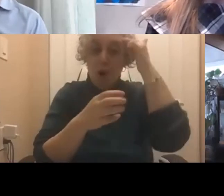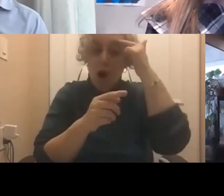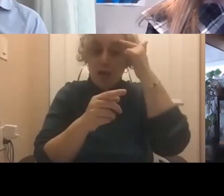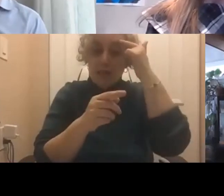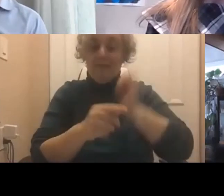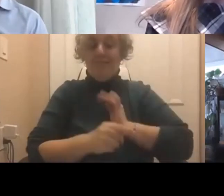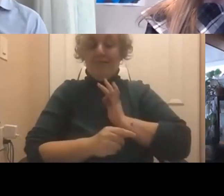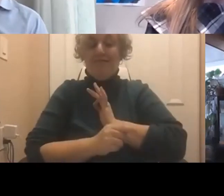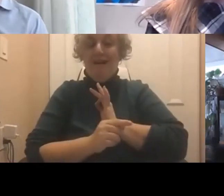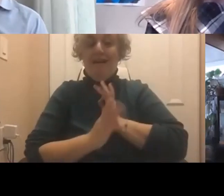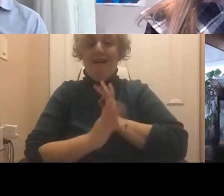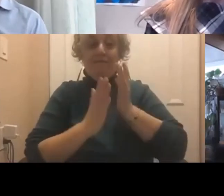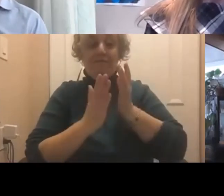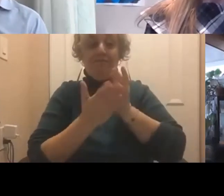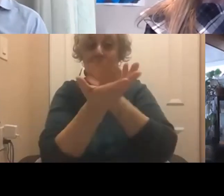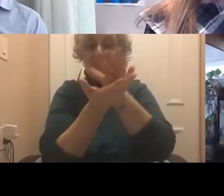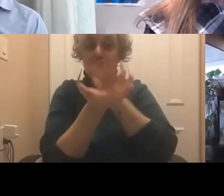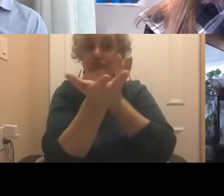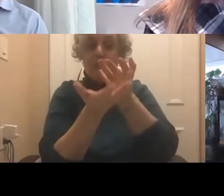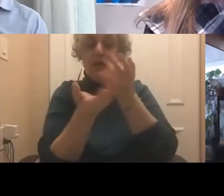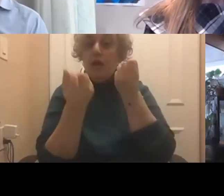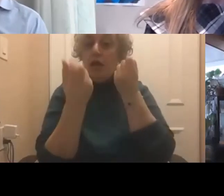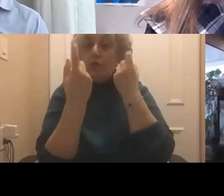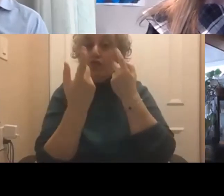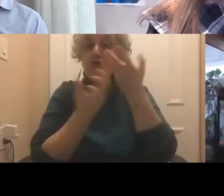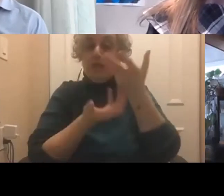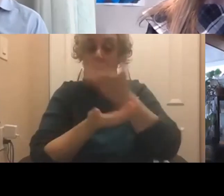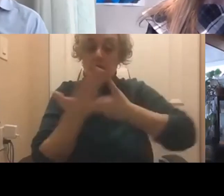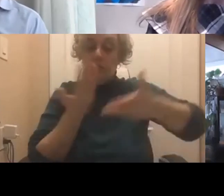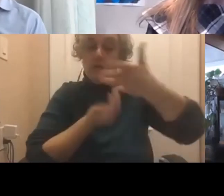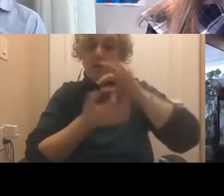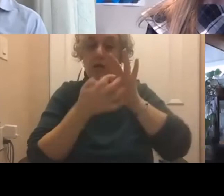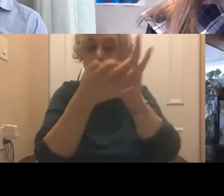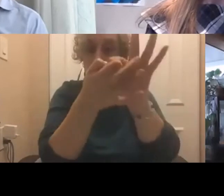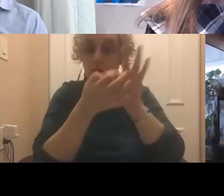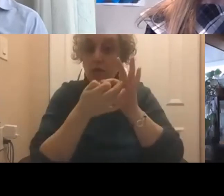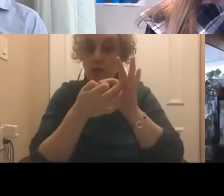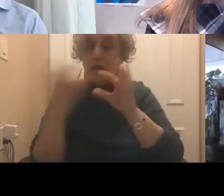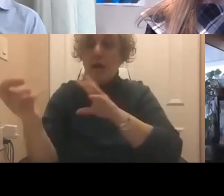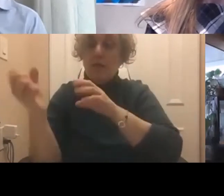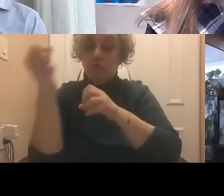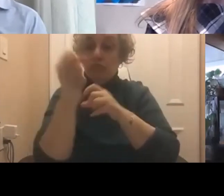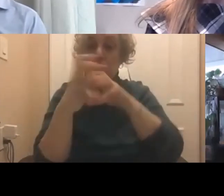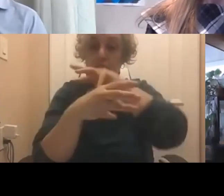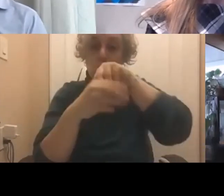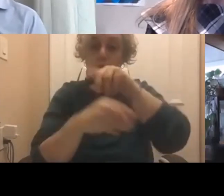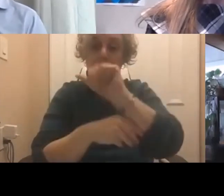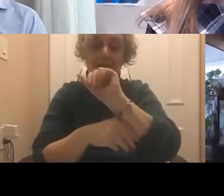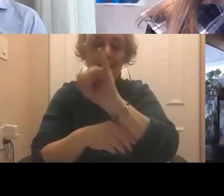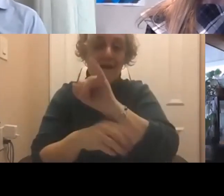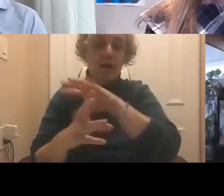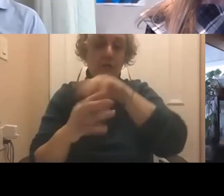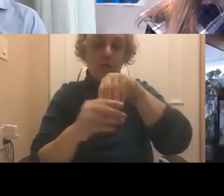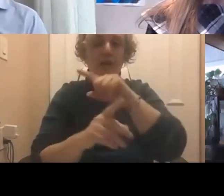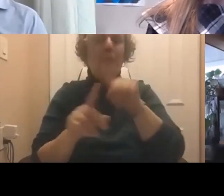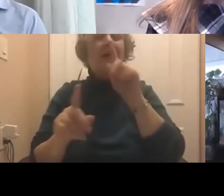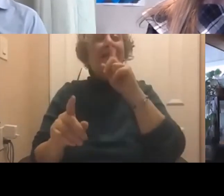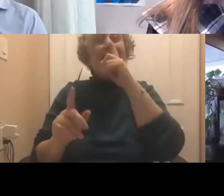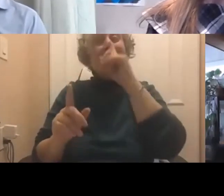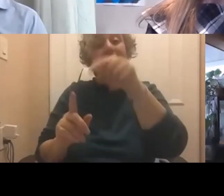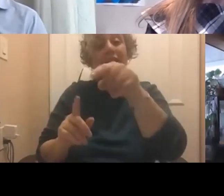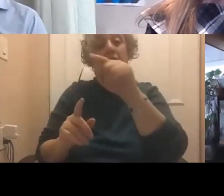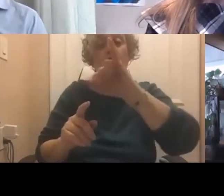that understanding still has to be part of the conversation. Yeah. Unfortunately, a lot of AI is deployed